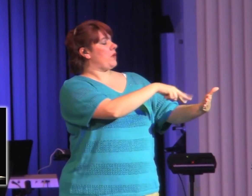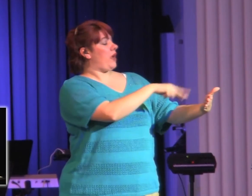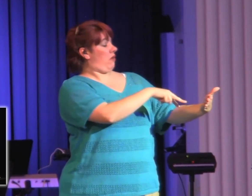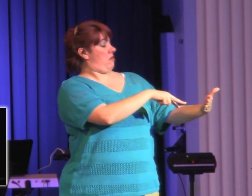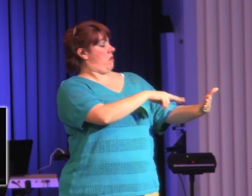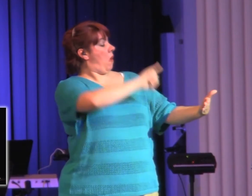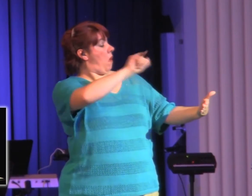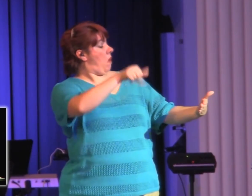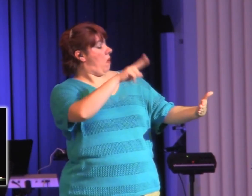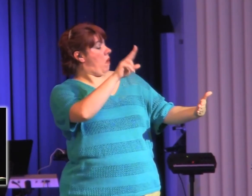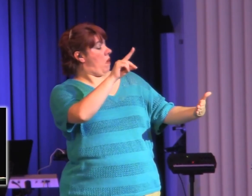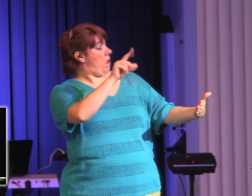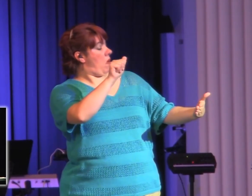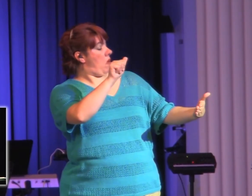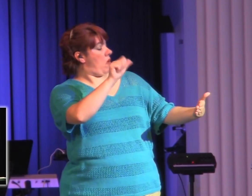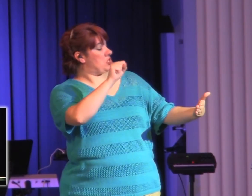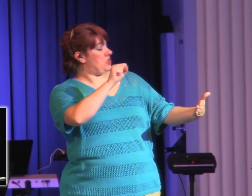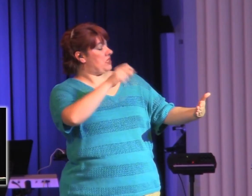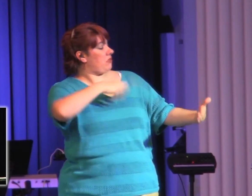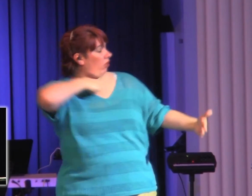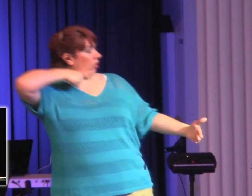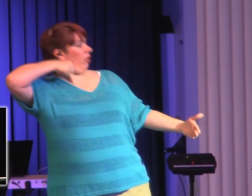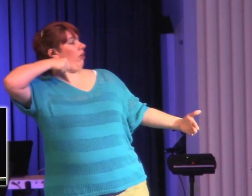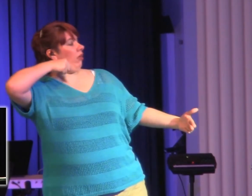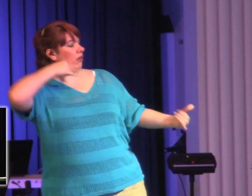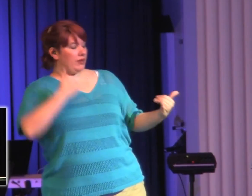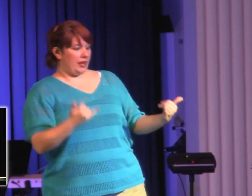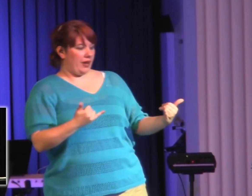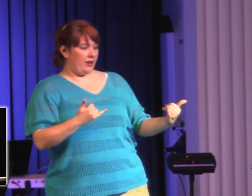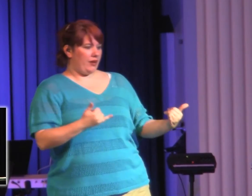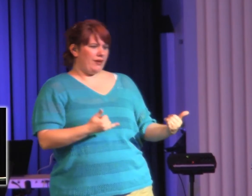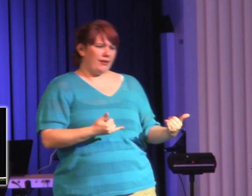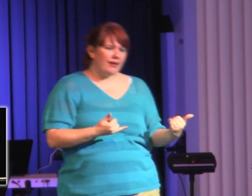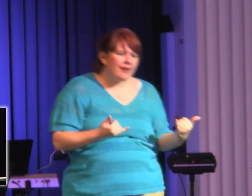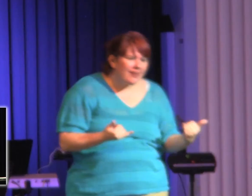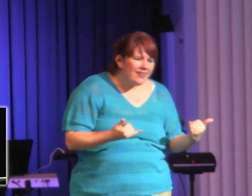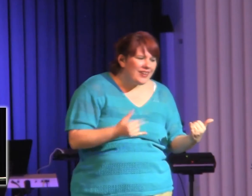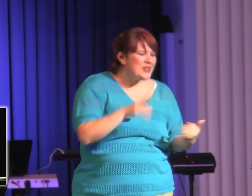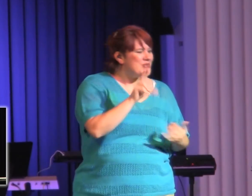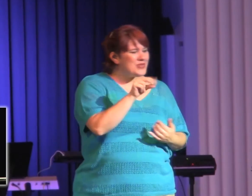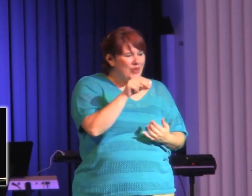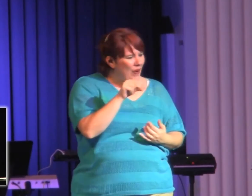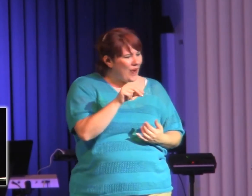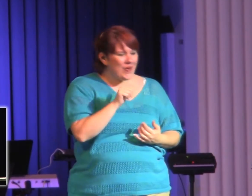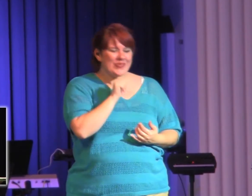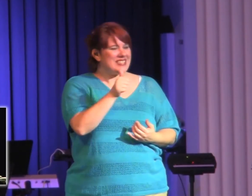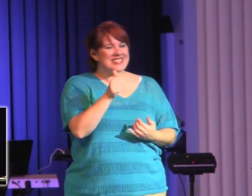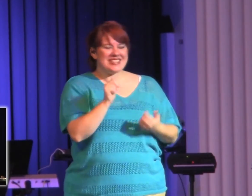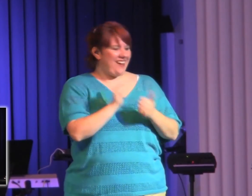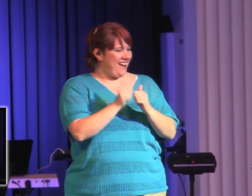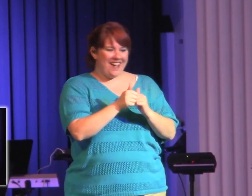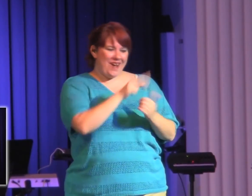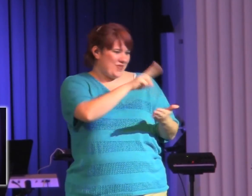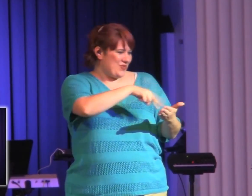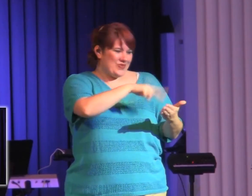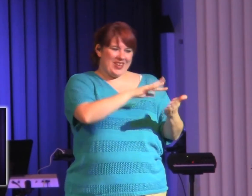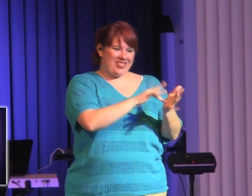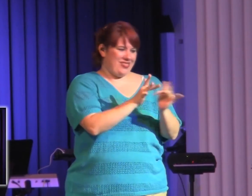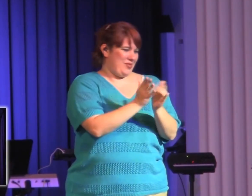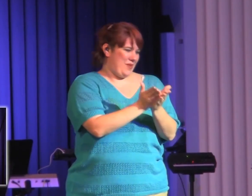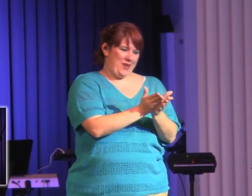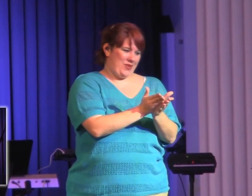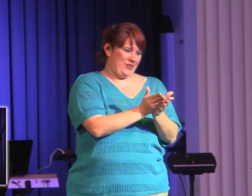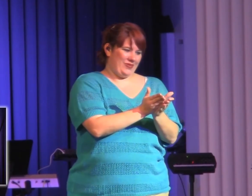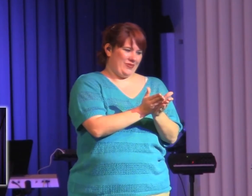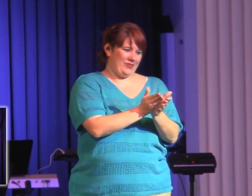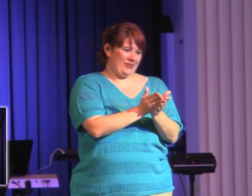We should systematically be reading through the scripture on a regular basis. That should be a regular part of your routine. We live in a day and age where the word of God is available to us in